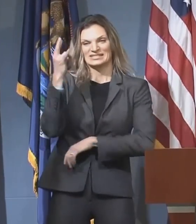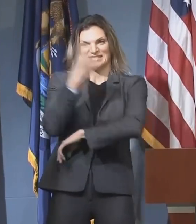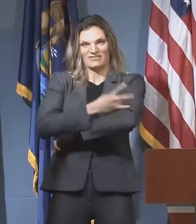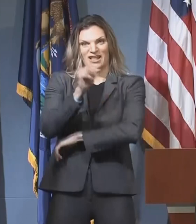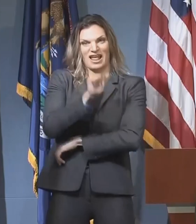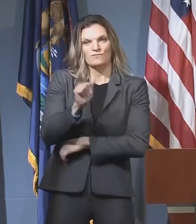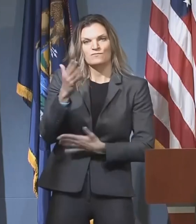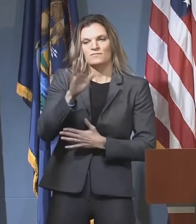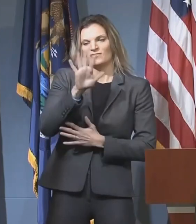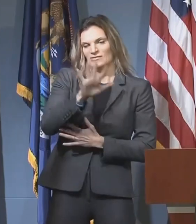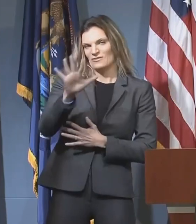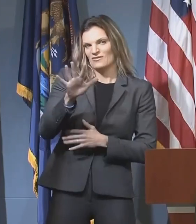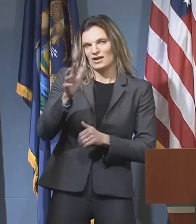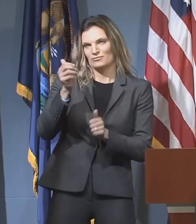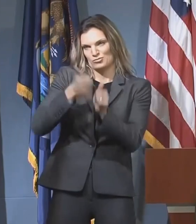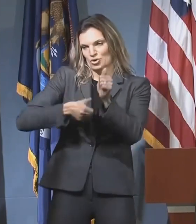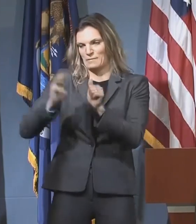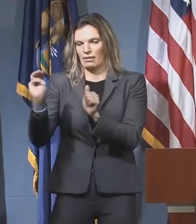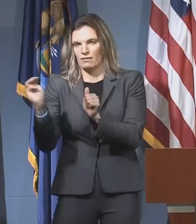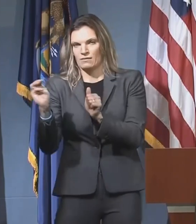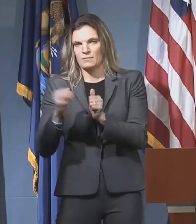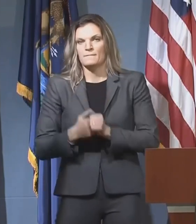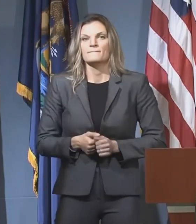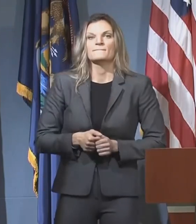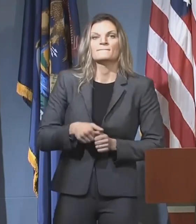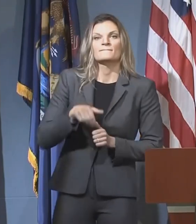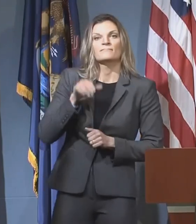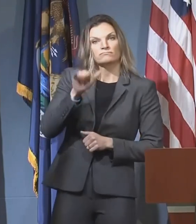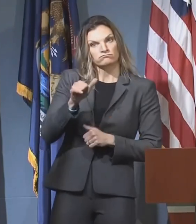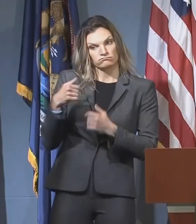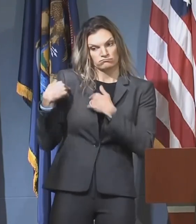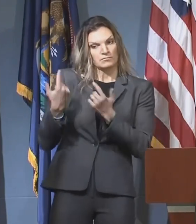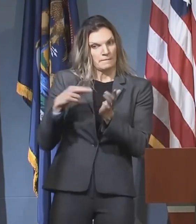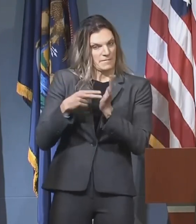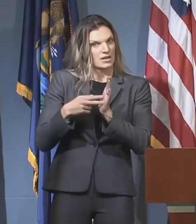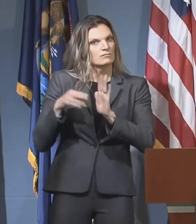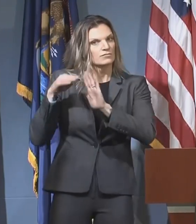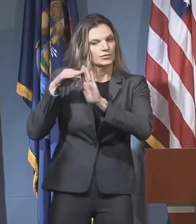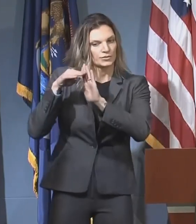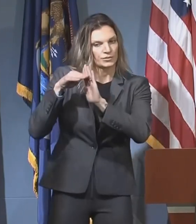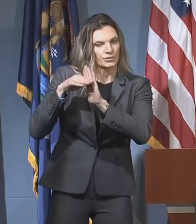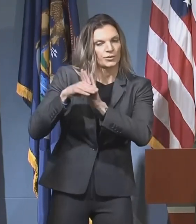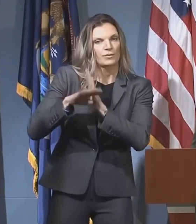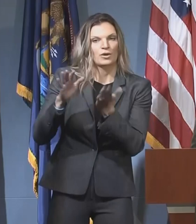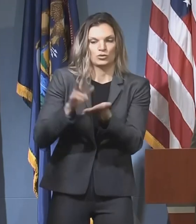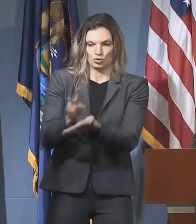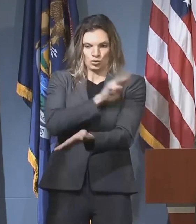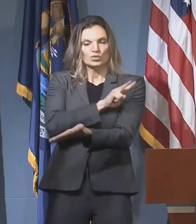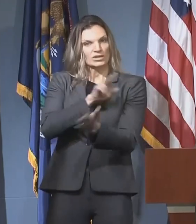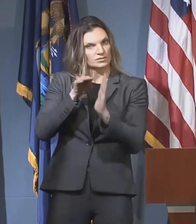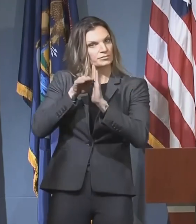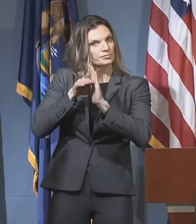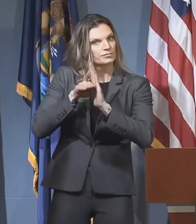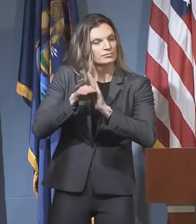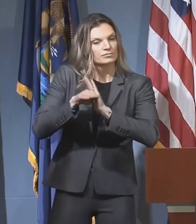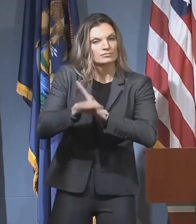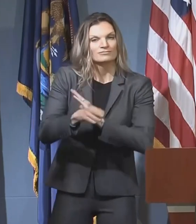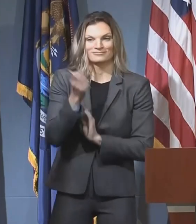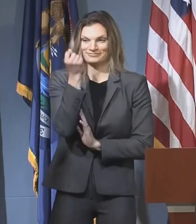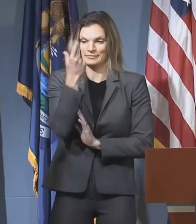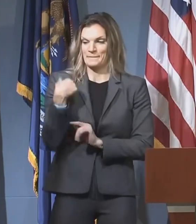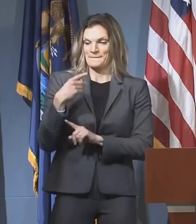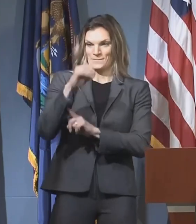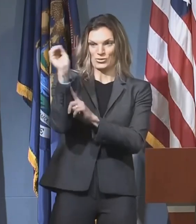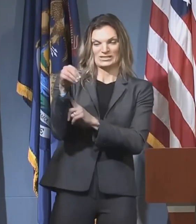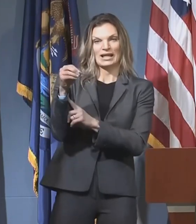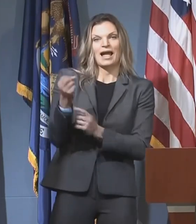average was 55 cases per million, which is a consistent decrease over the previous two weeks. However, our percent of tests